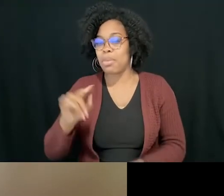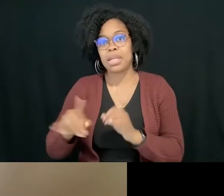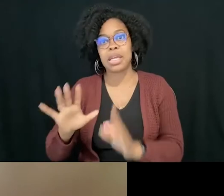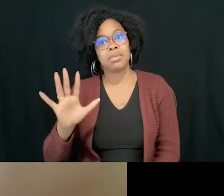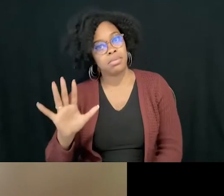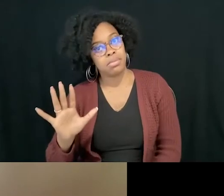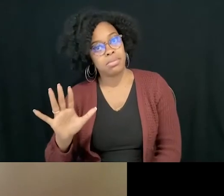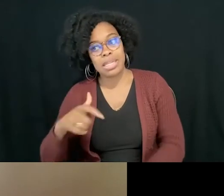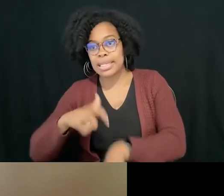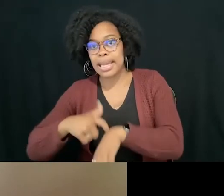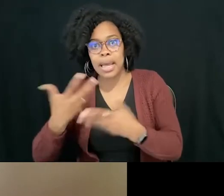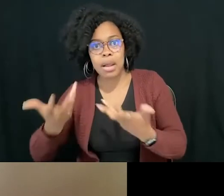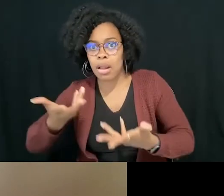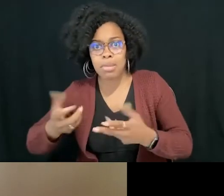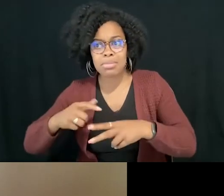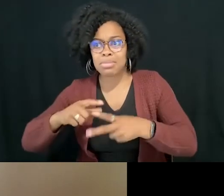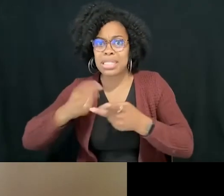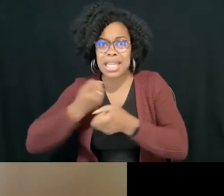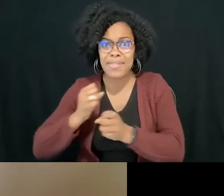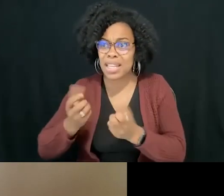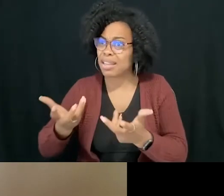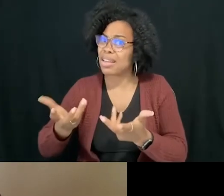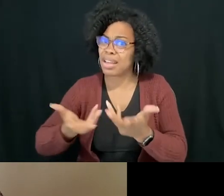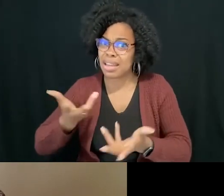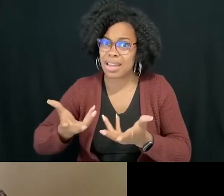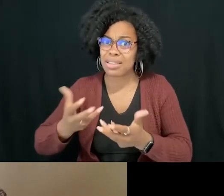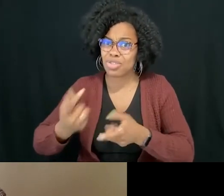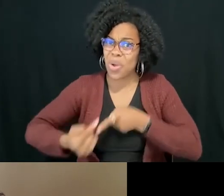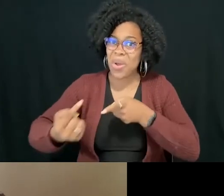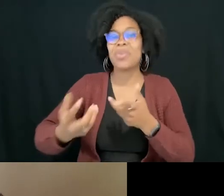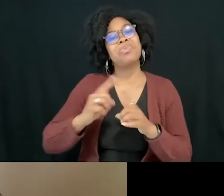there's no safety for that. So, yeah, so I would say that, like, I'm more in tune with parents.